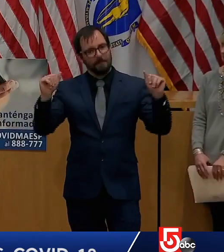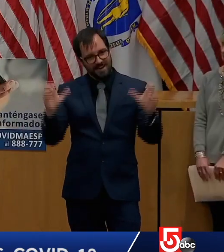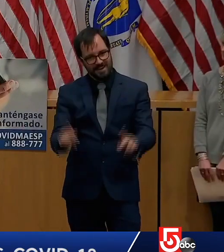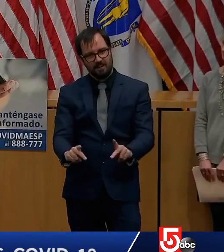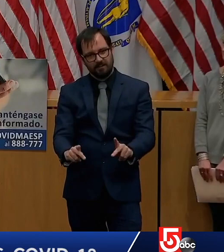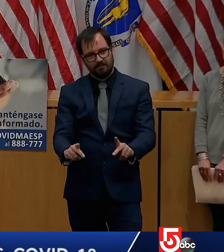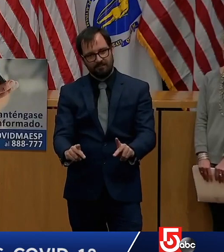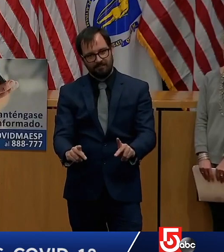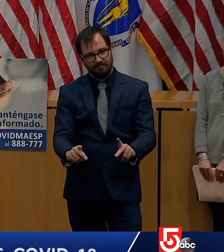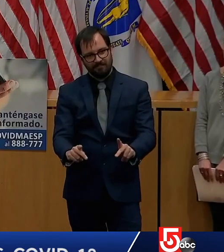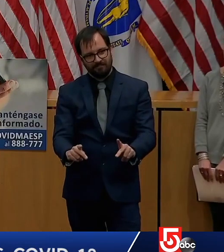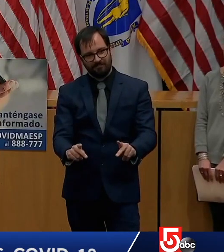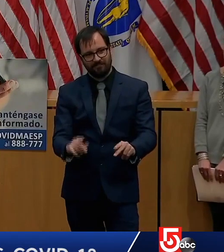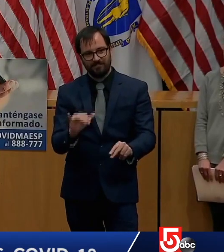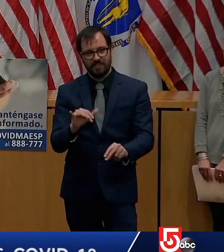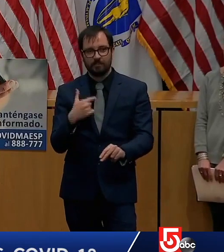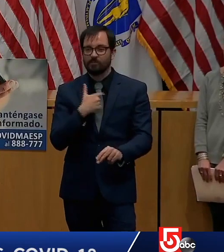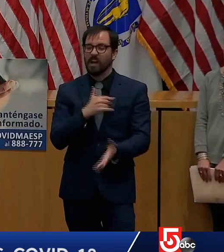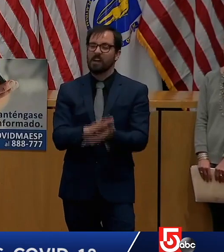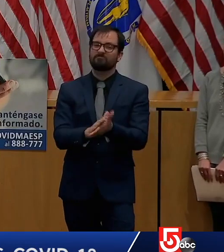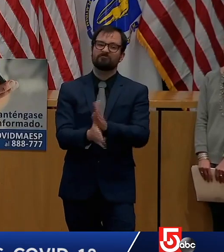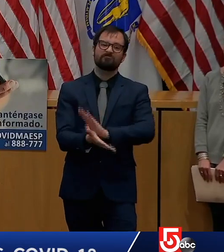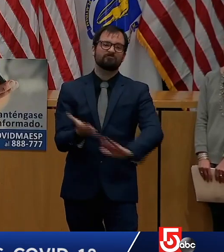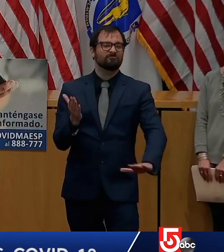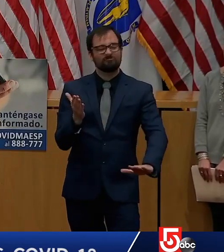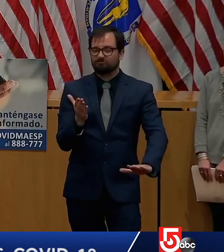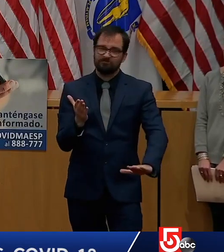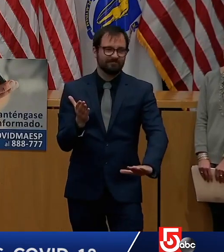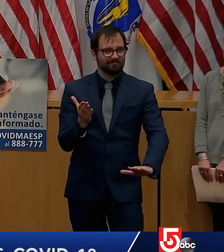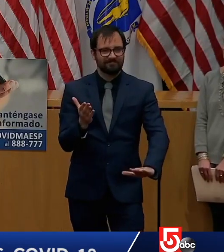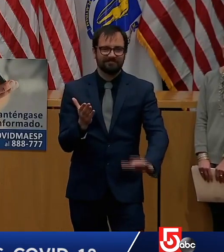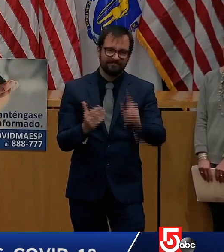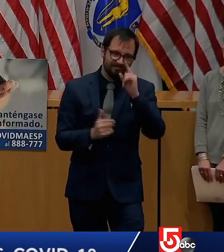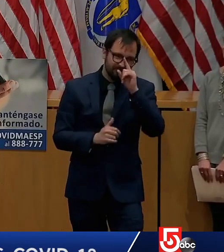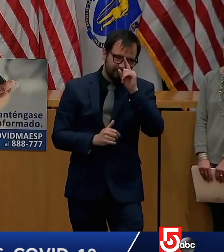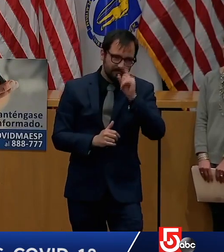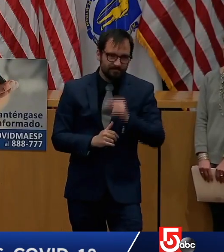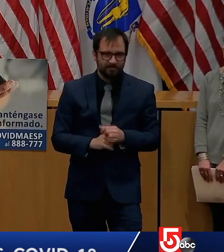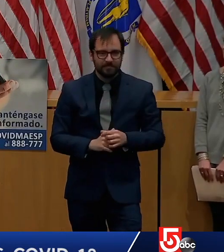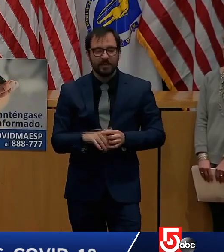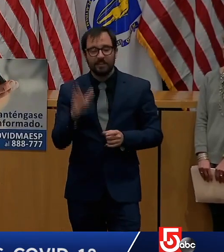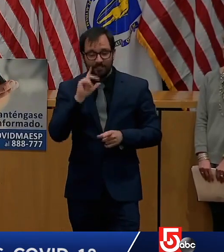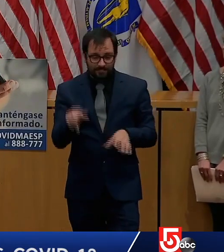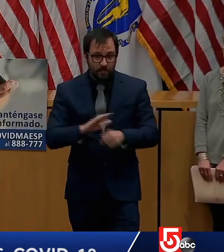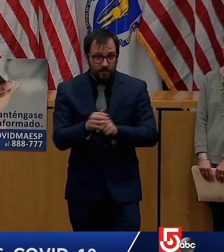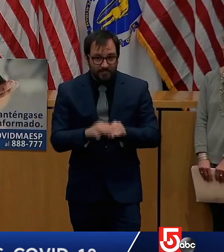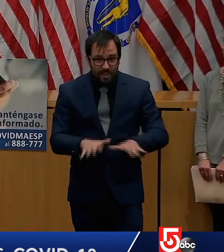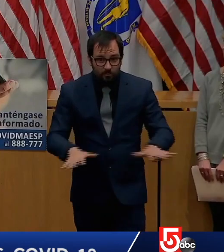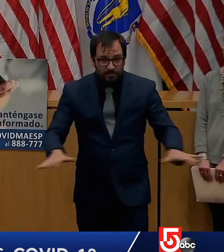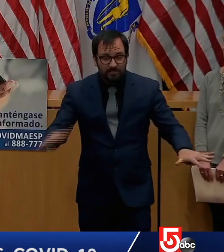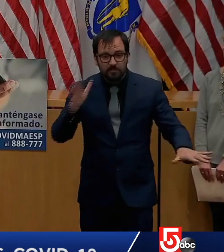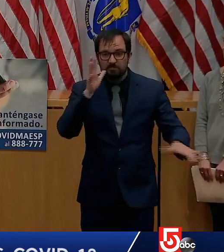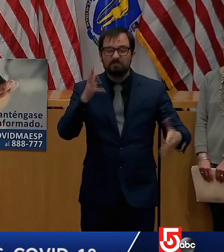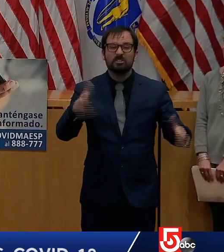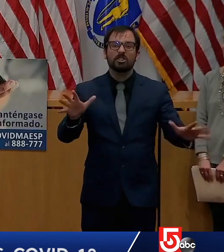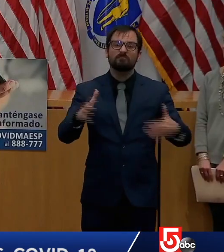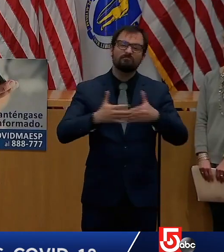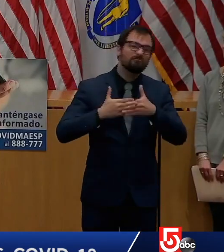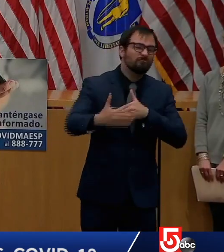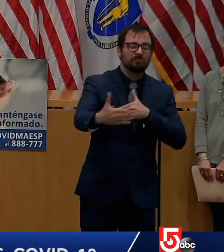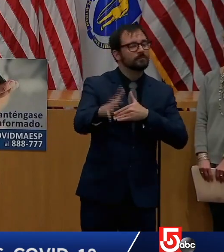for people to realize that there will be an end game here. But it's also important to remember that this is a very difficult